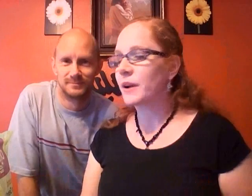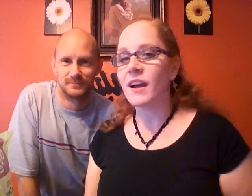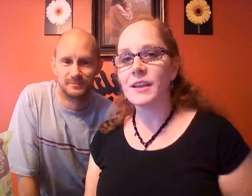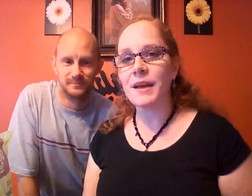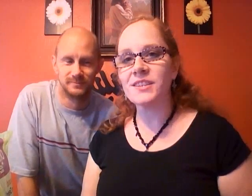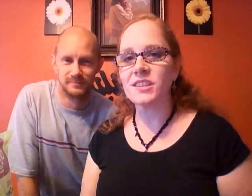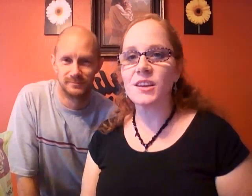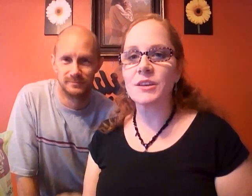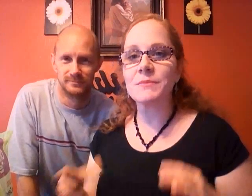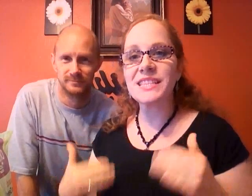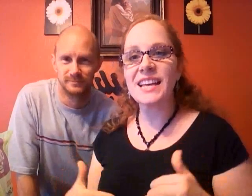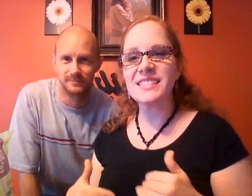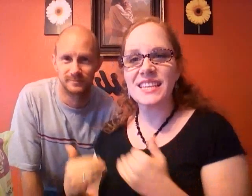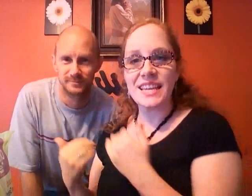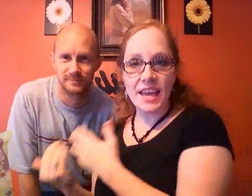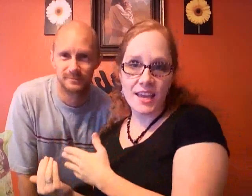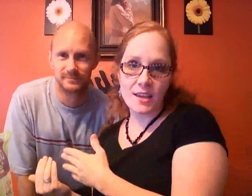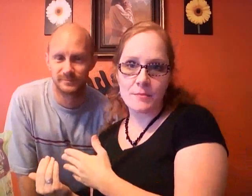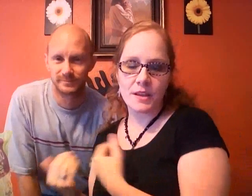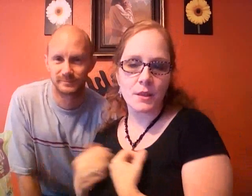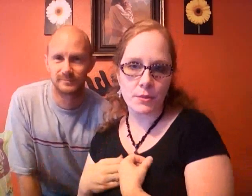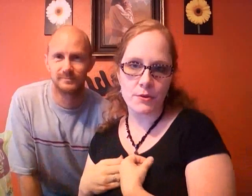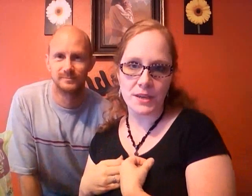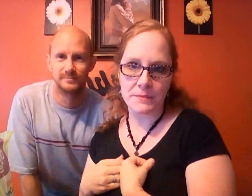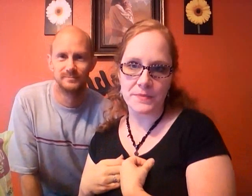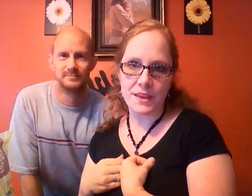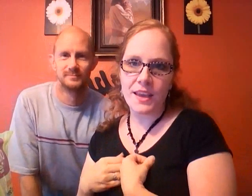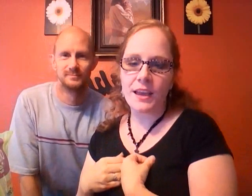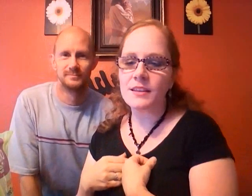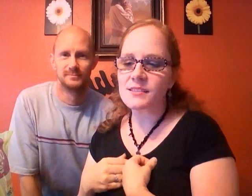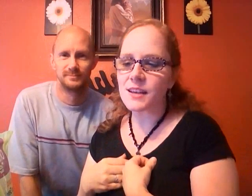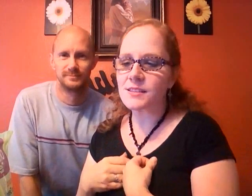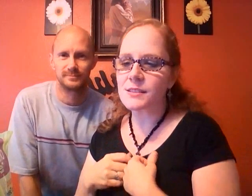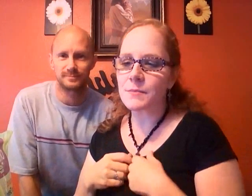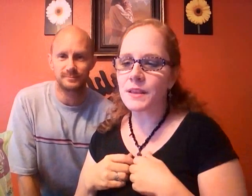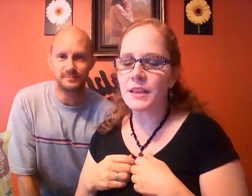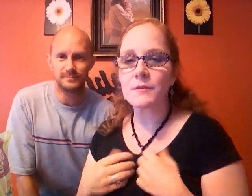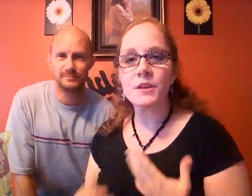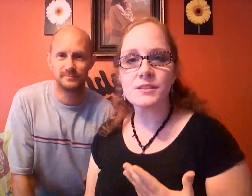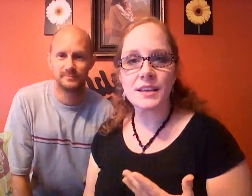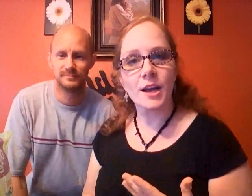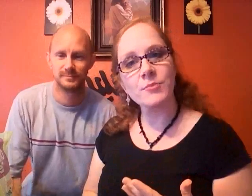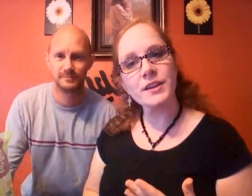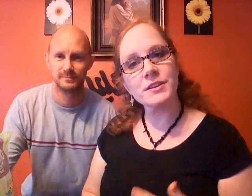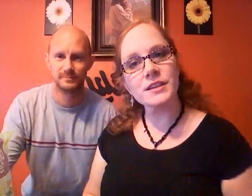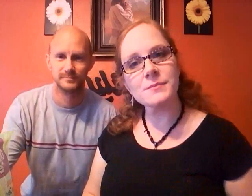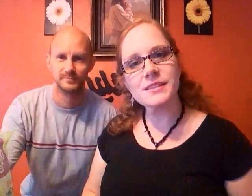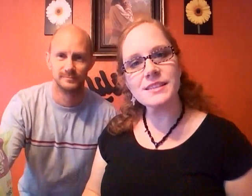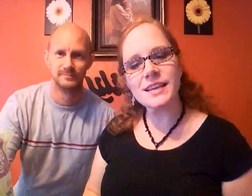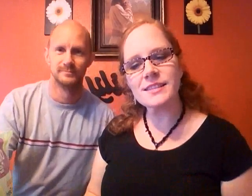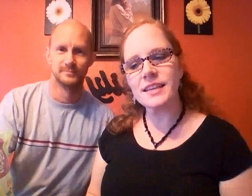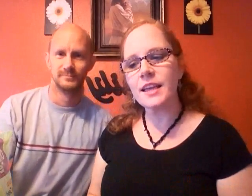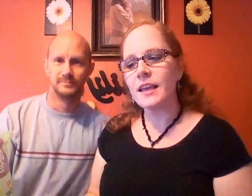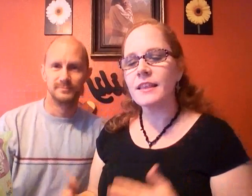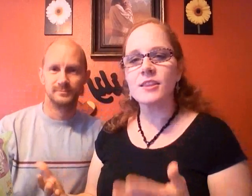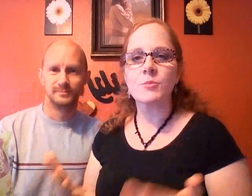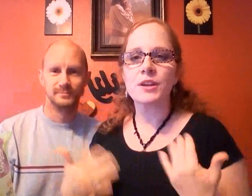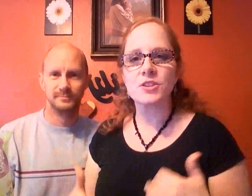where I am actually going to be testing him through me and this is also something that if you go see a chiropractor who does muscle testing that they'll put your